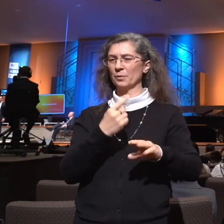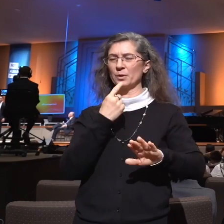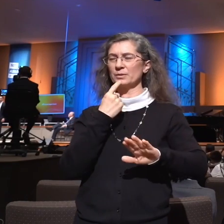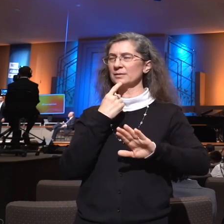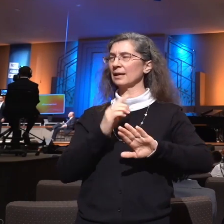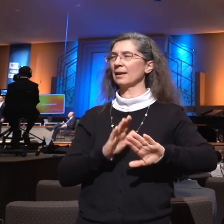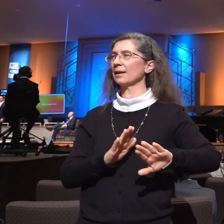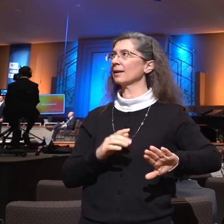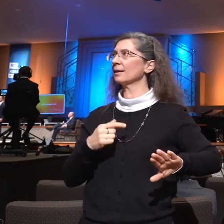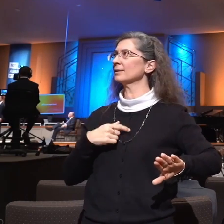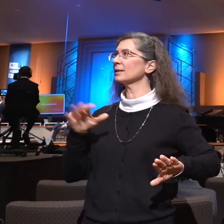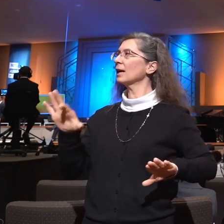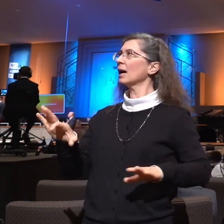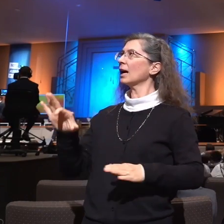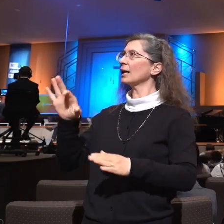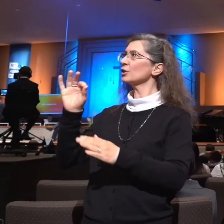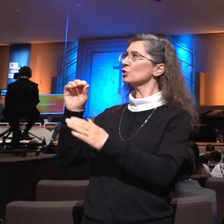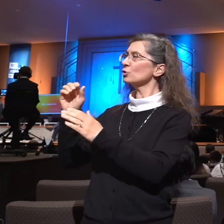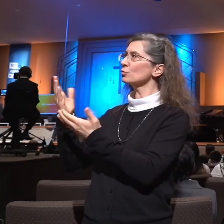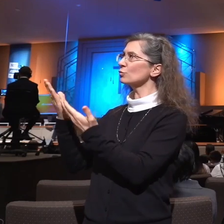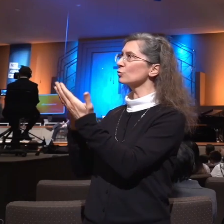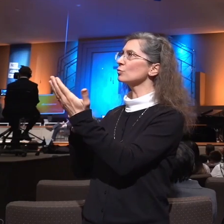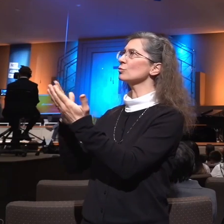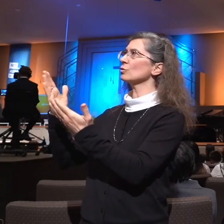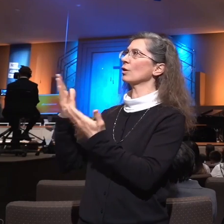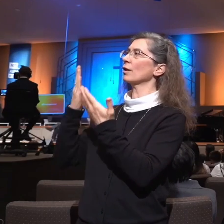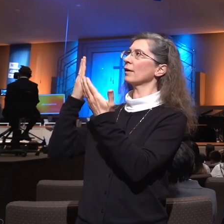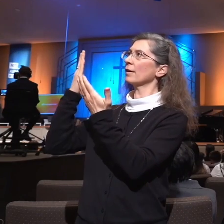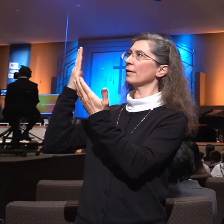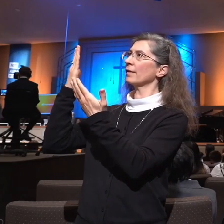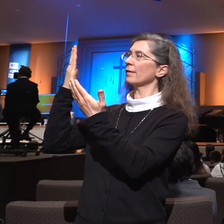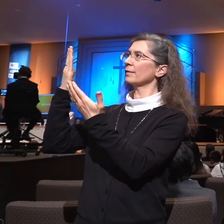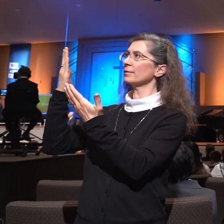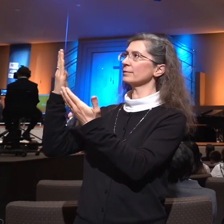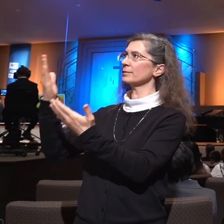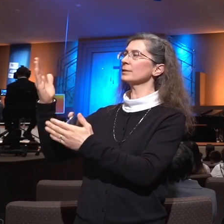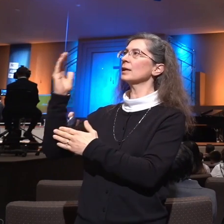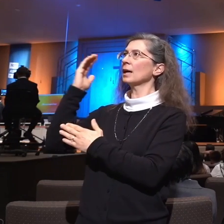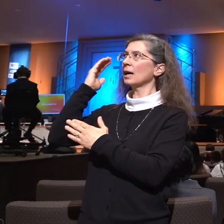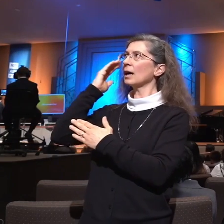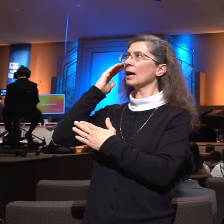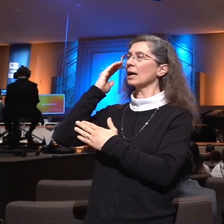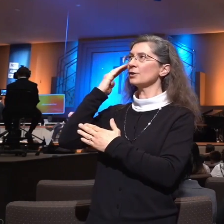I will choose to serve Him still, knowing He will never change.